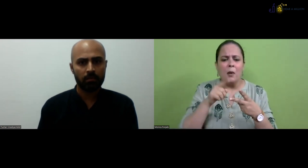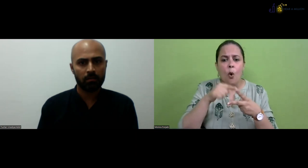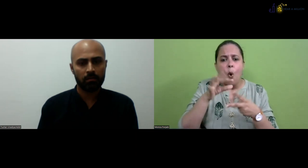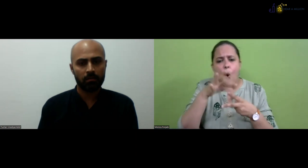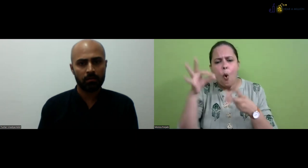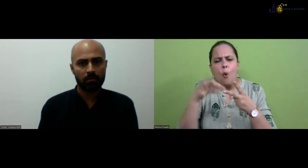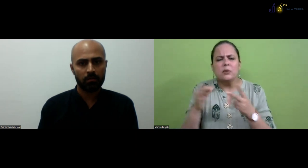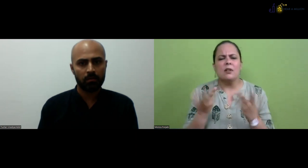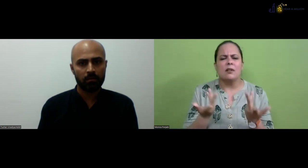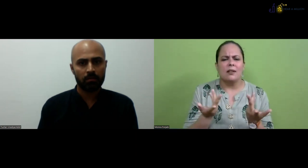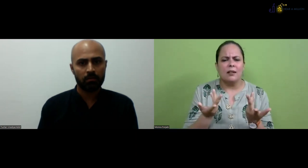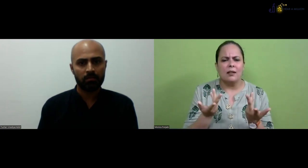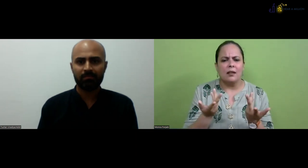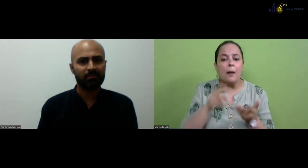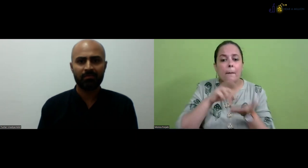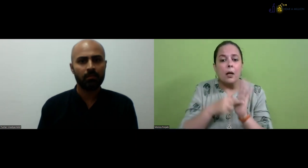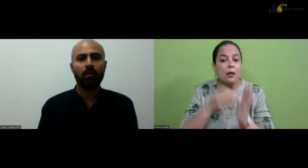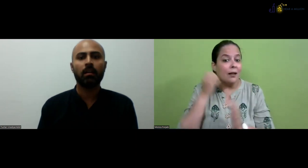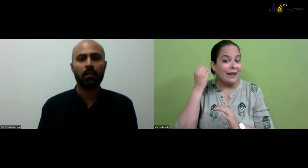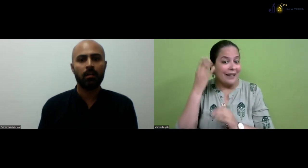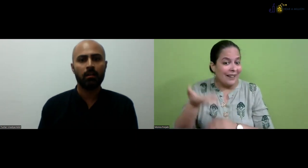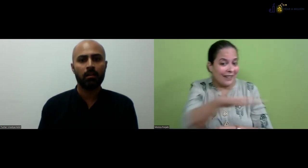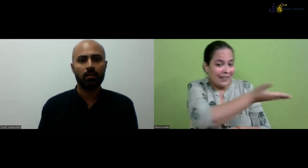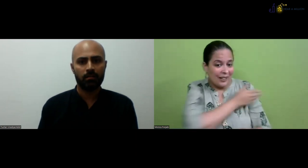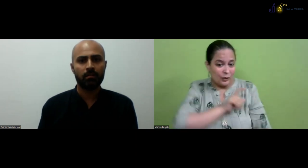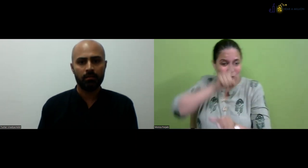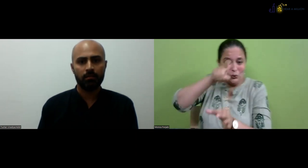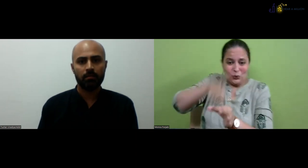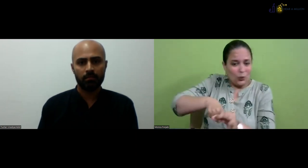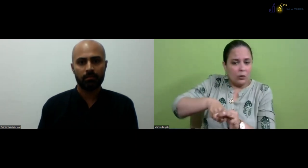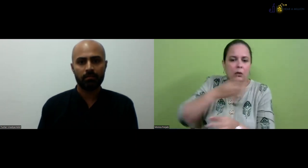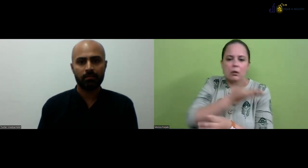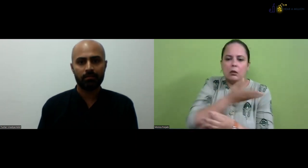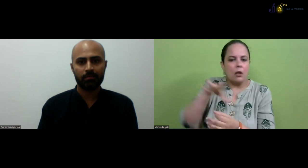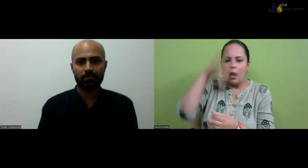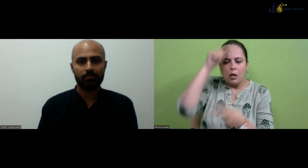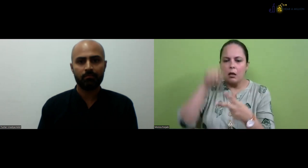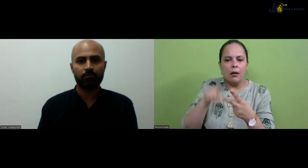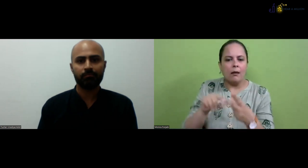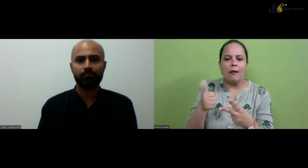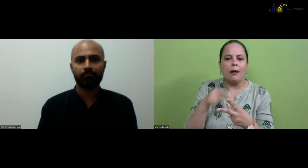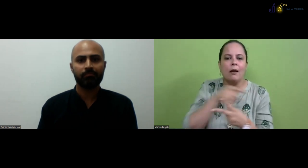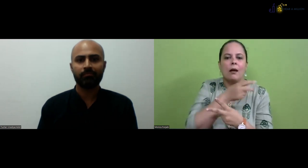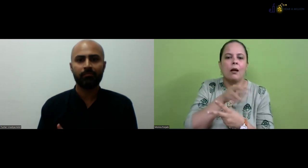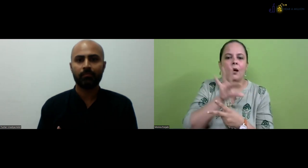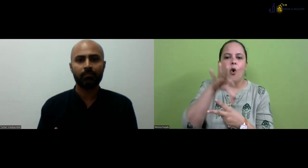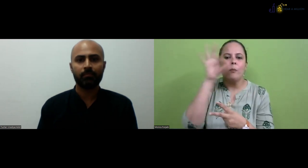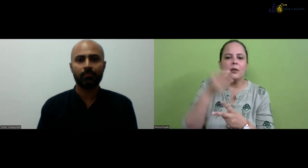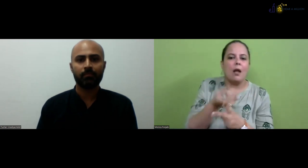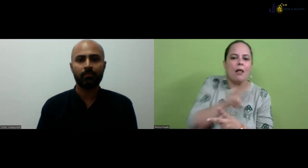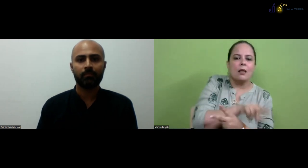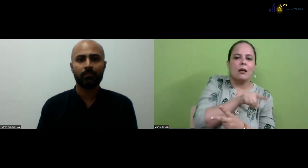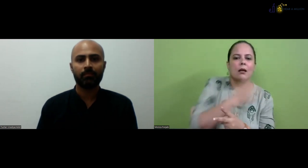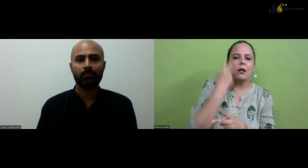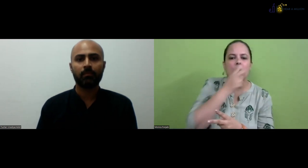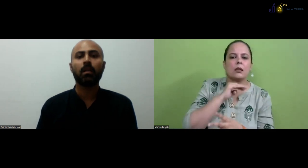can, uh, have the replacement with the ISL and the other subjects, right? All the hearing people, they, they don't learn